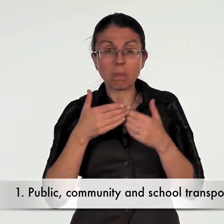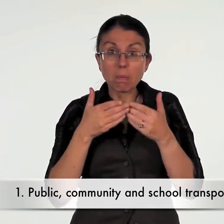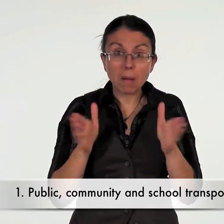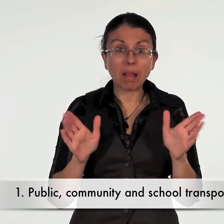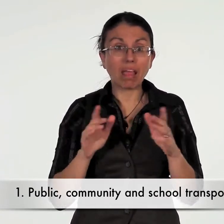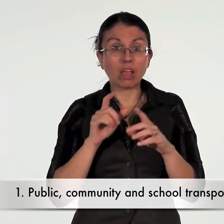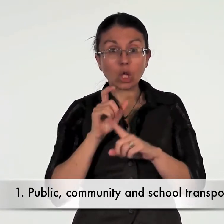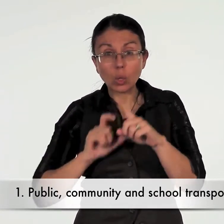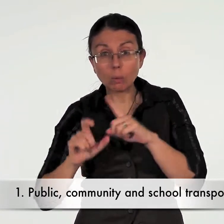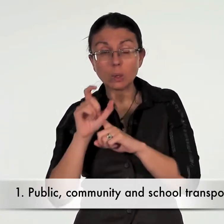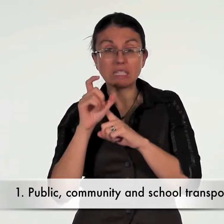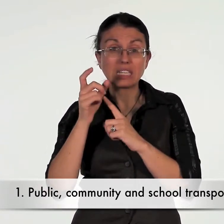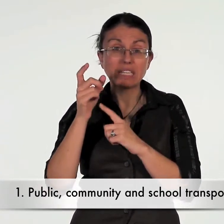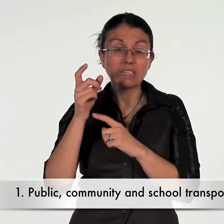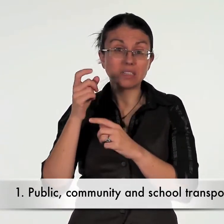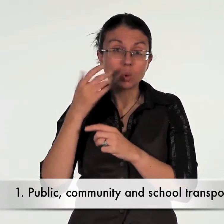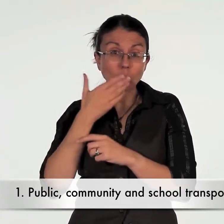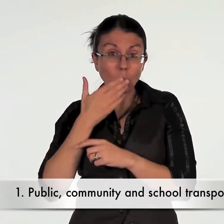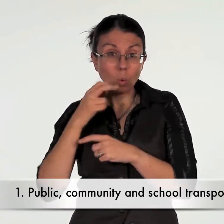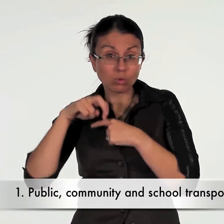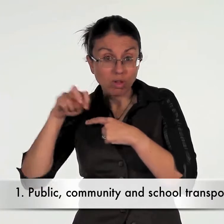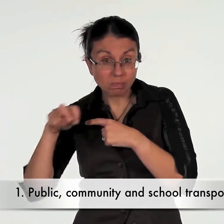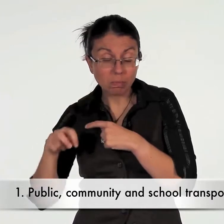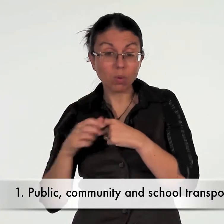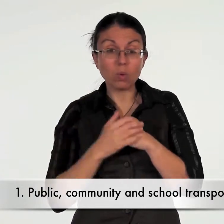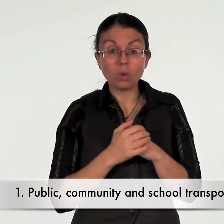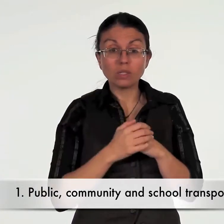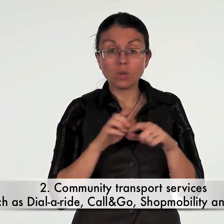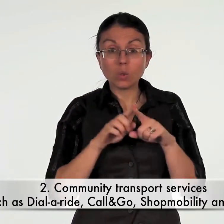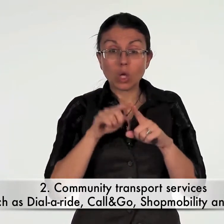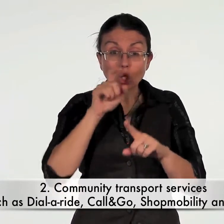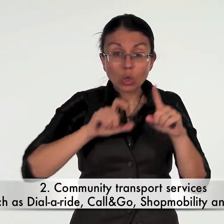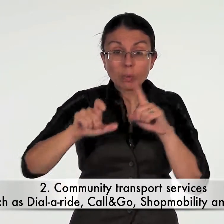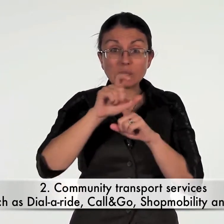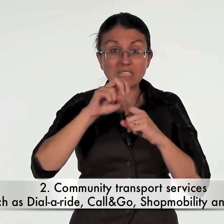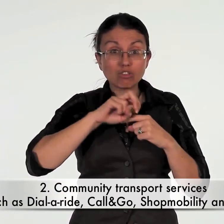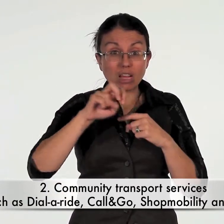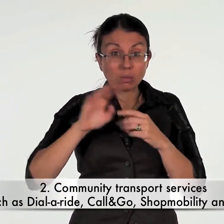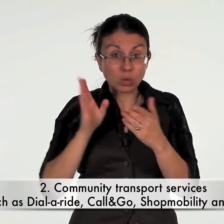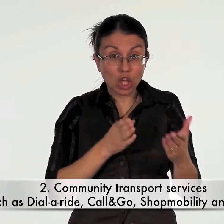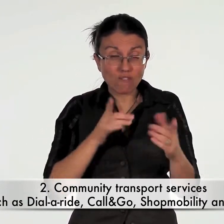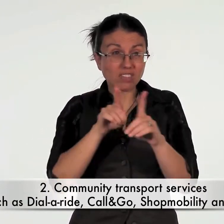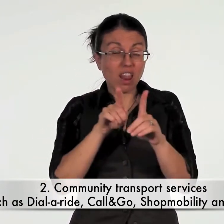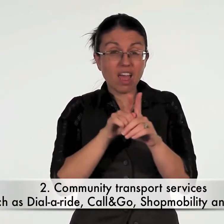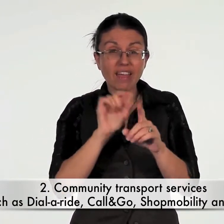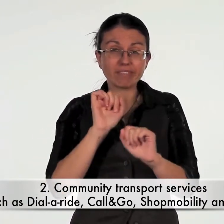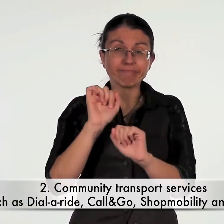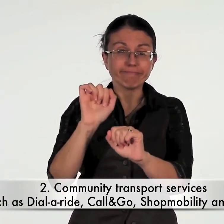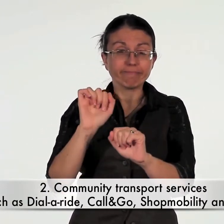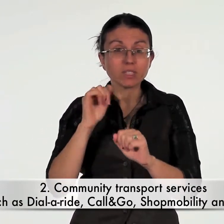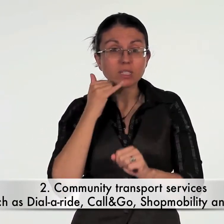public community and school transport community transport services such as